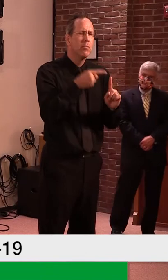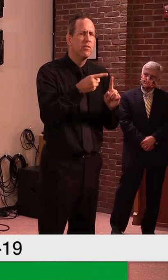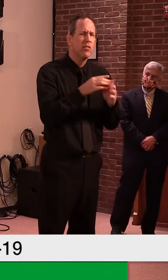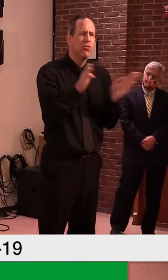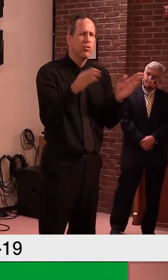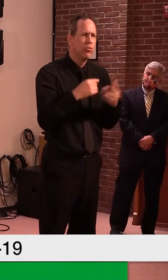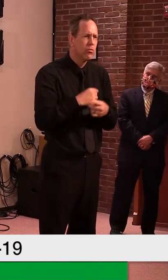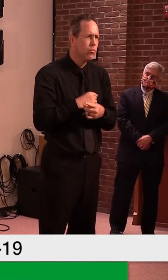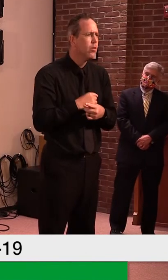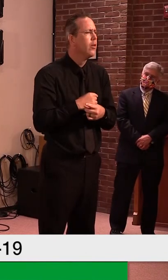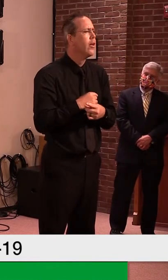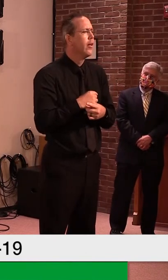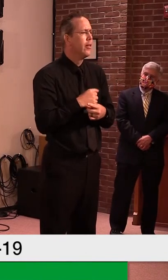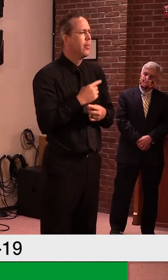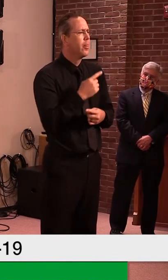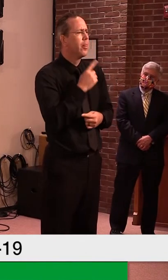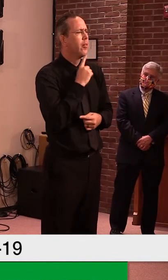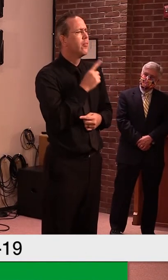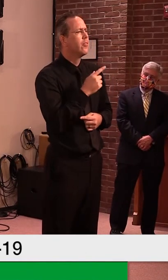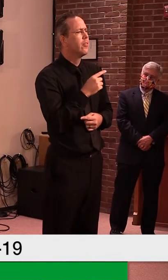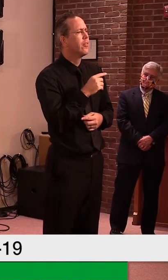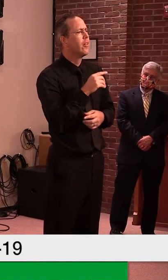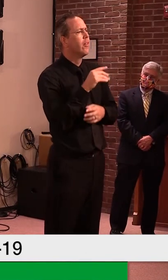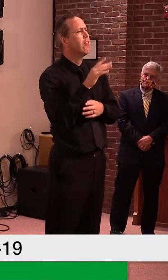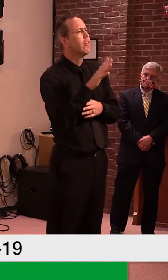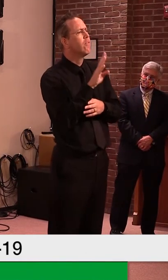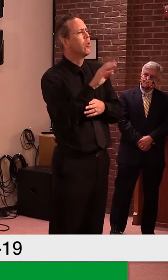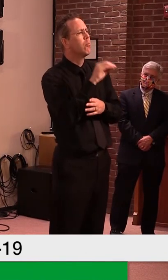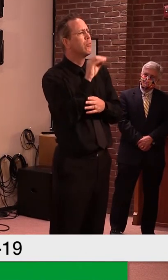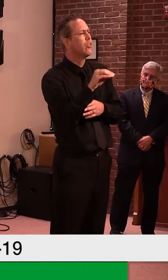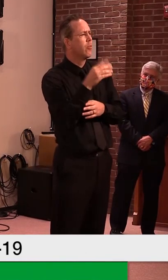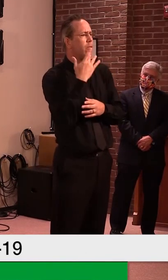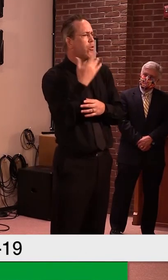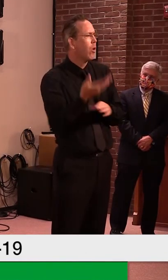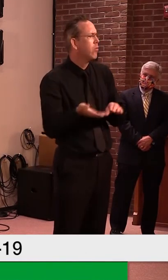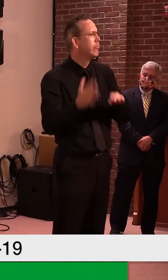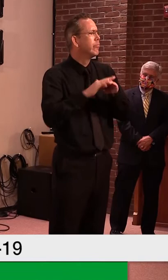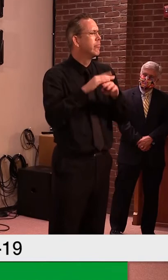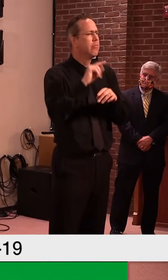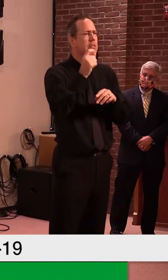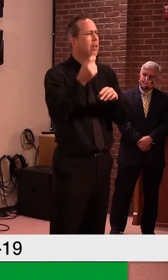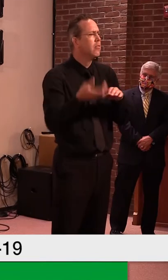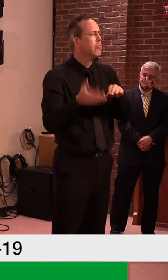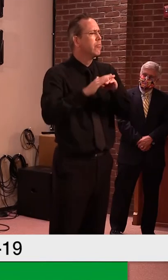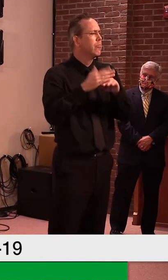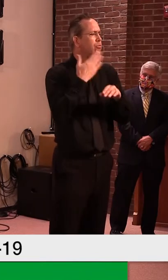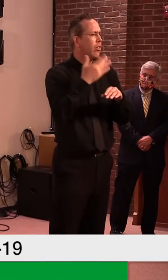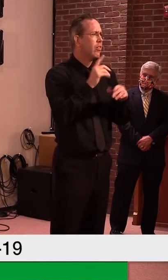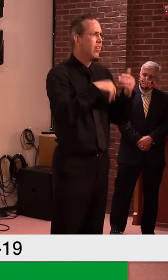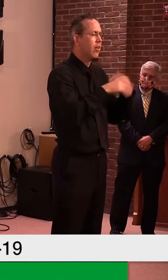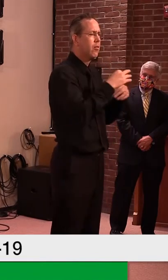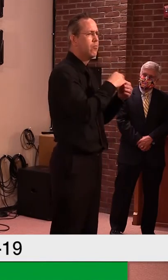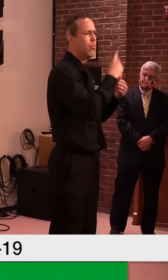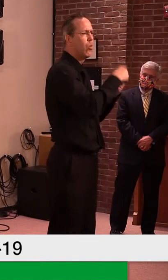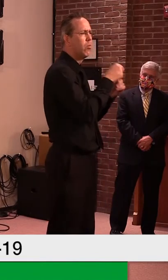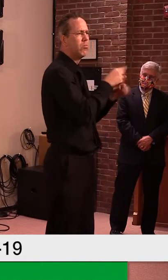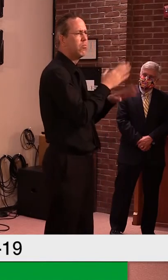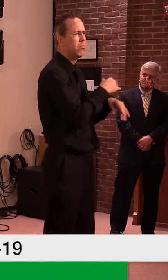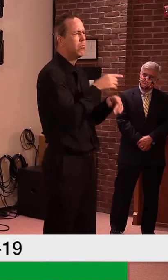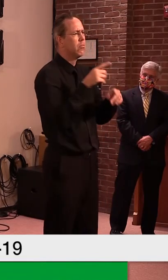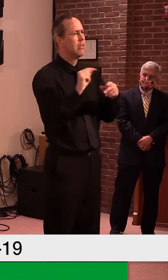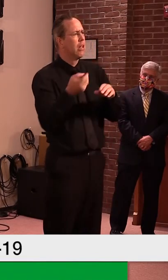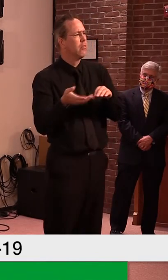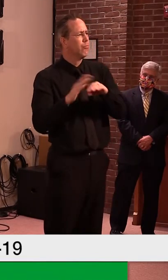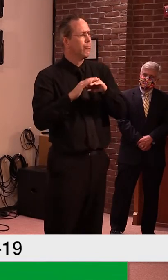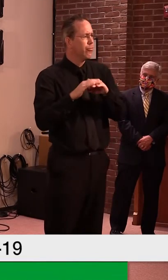revenues versus 28% cutting. So I guess it depends, you know, nobody minds a tax increase, uh, as long